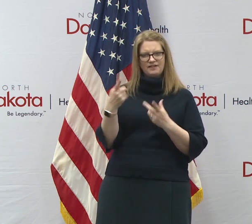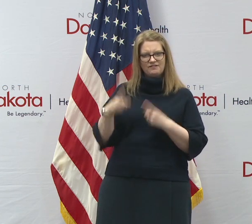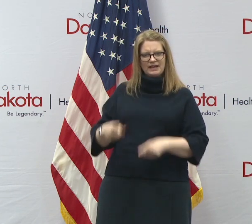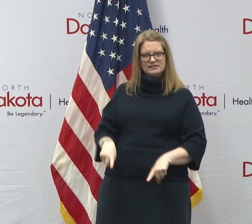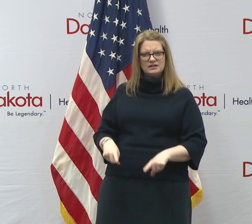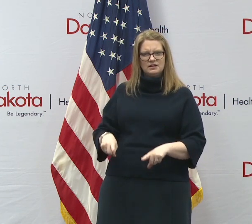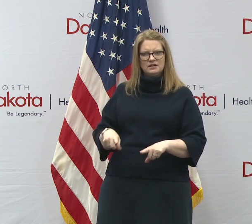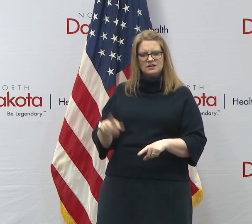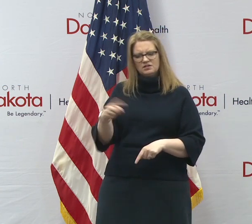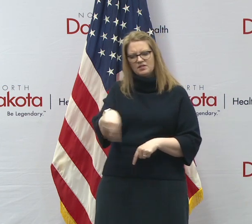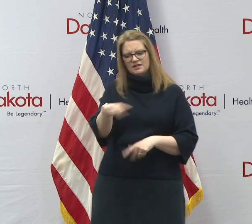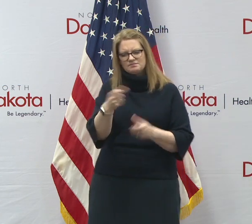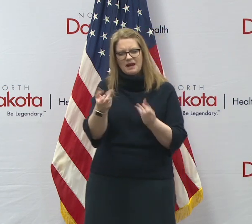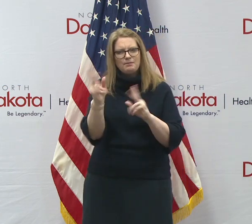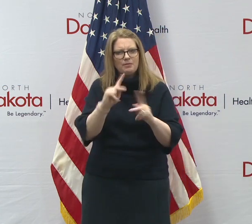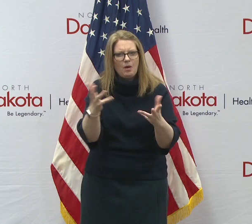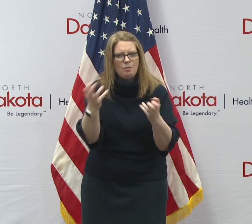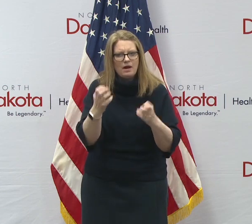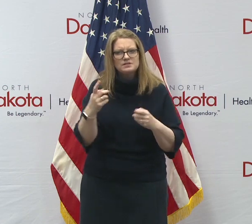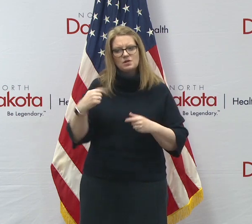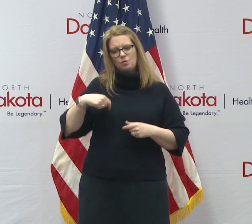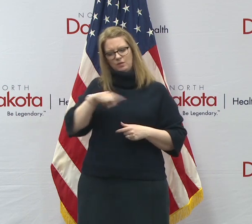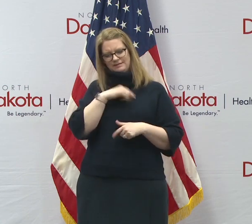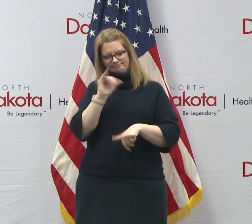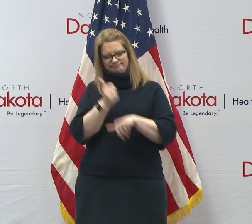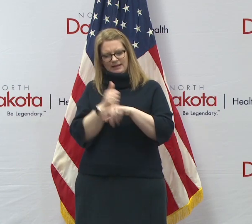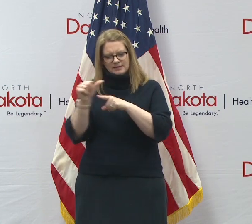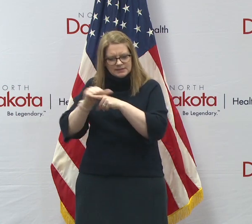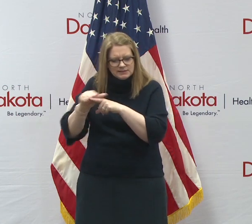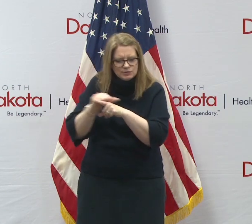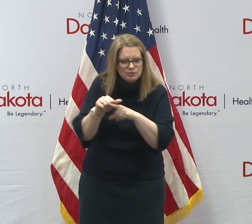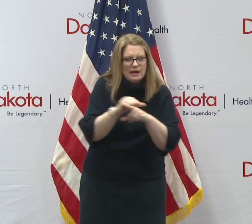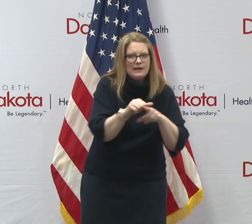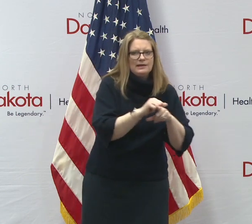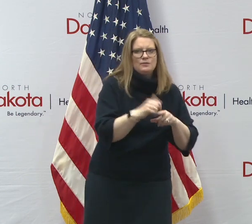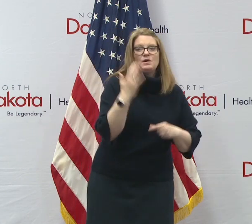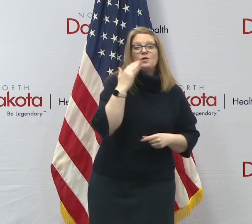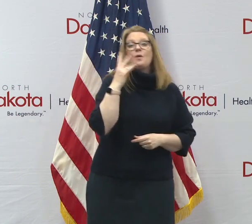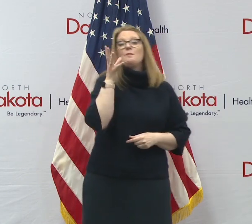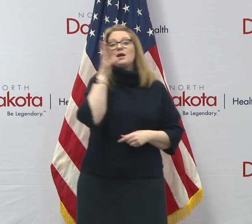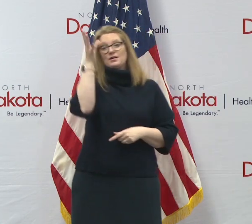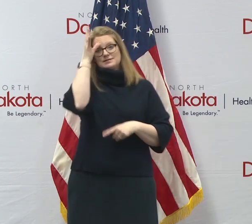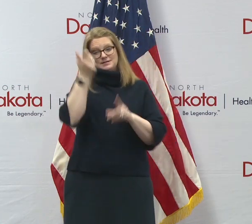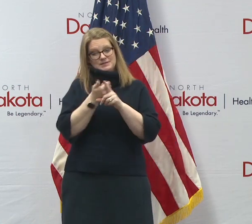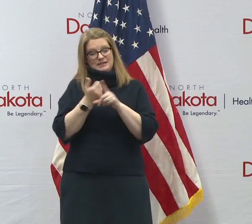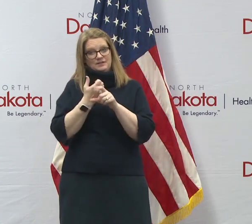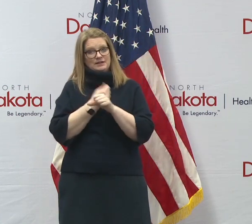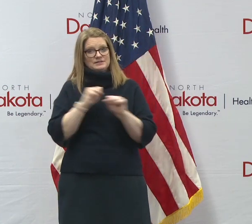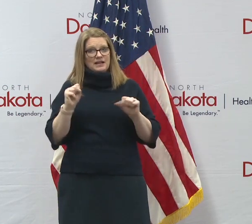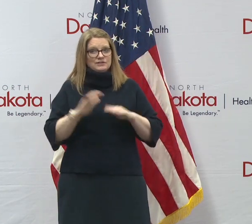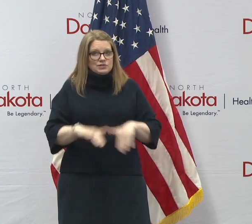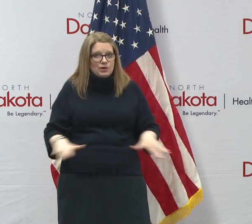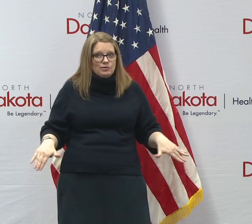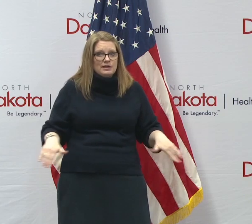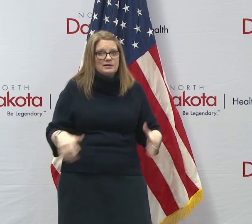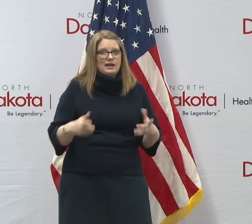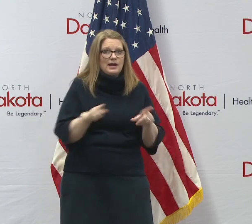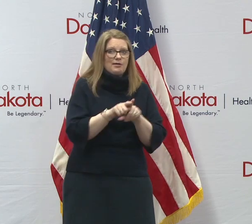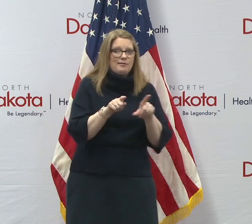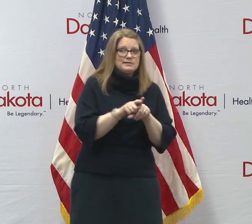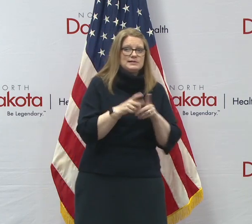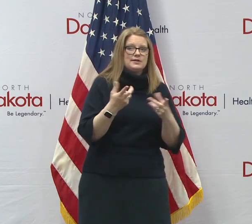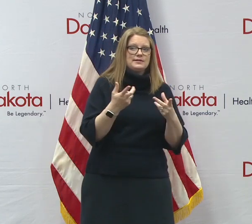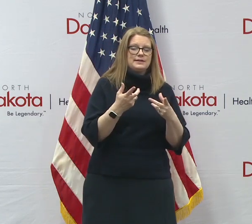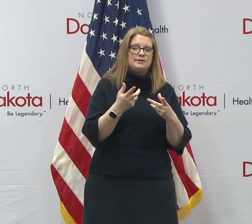who wanted it. There have been cases where, uh, parents have, uh, saved children and others have used Narcan to resuscitate,